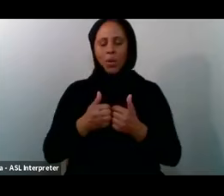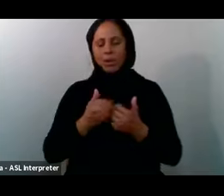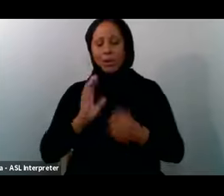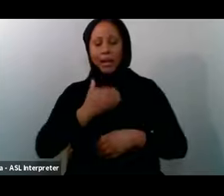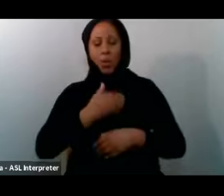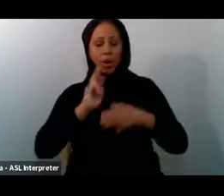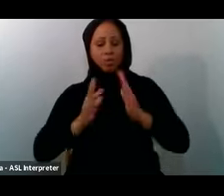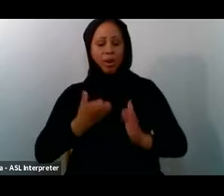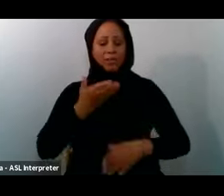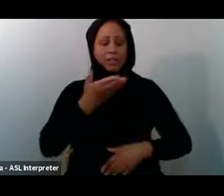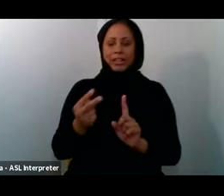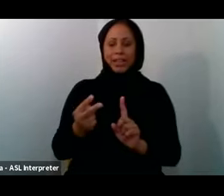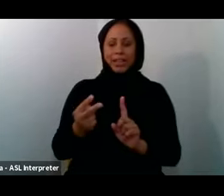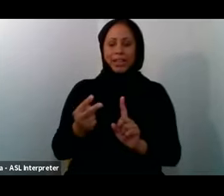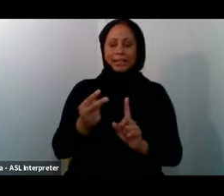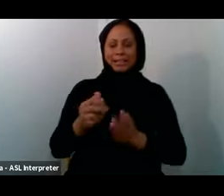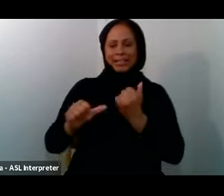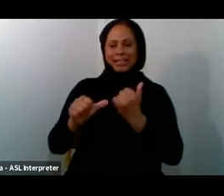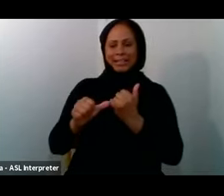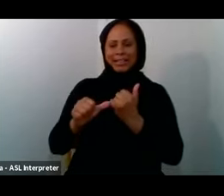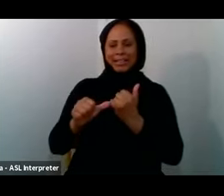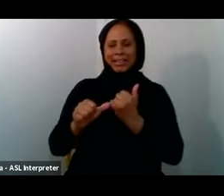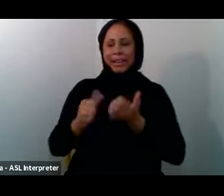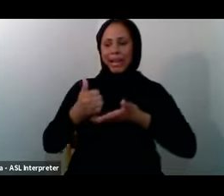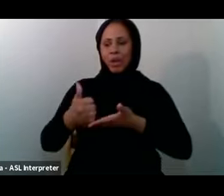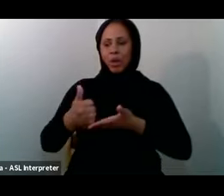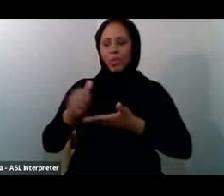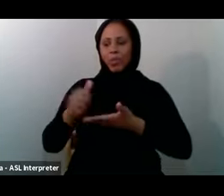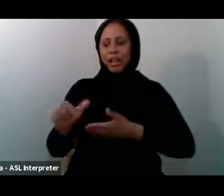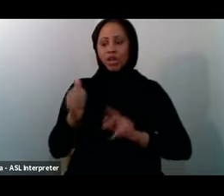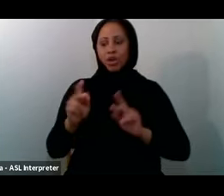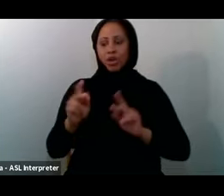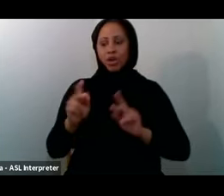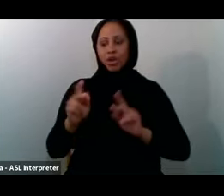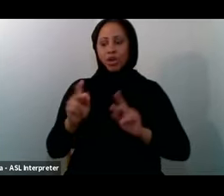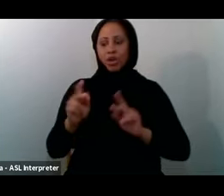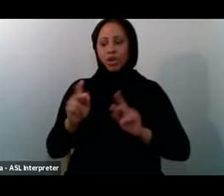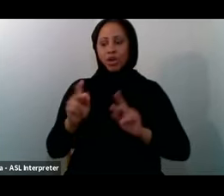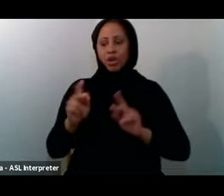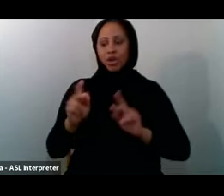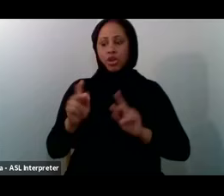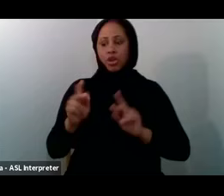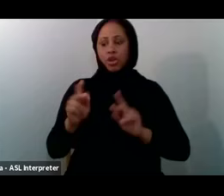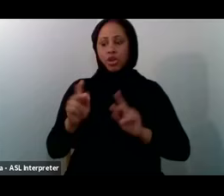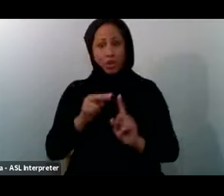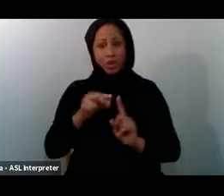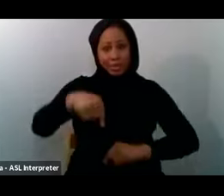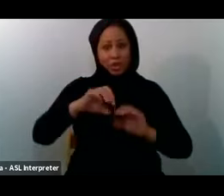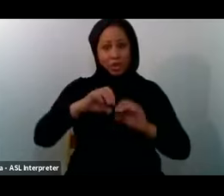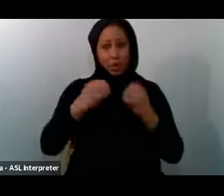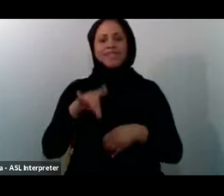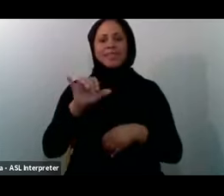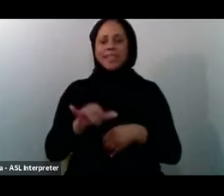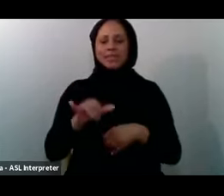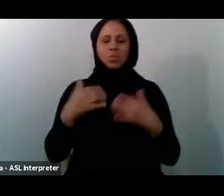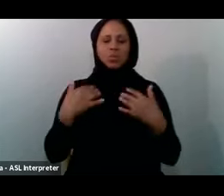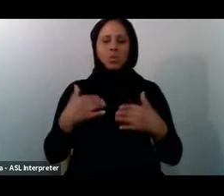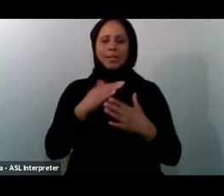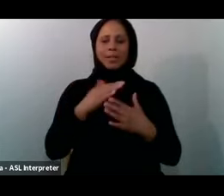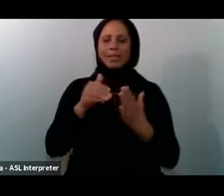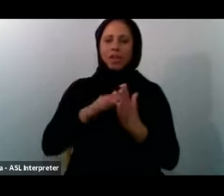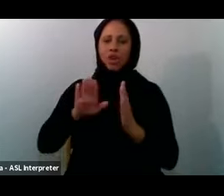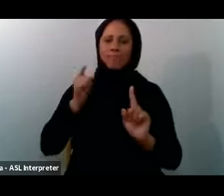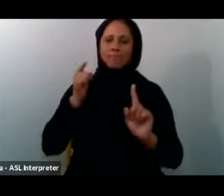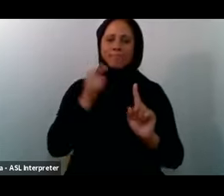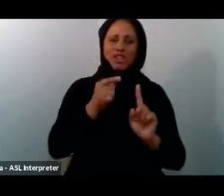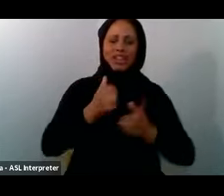Assisting And helping Others And when you Look at This organization You find that That is at The very core Of its mission To help Those that